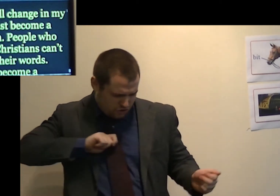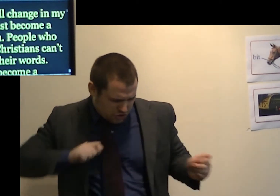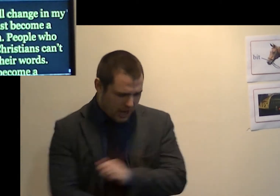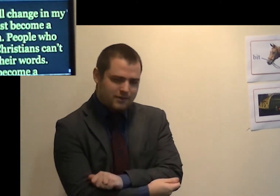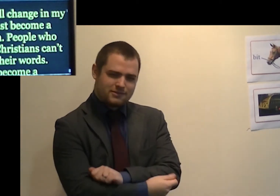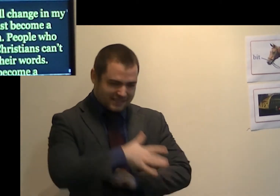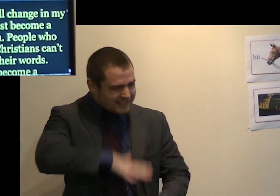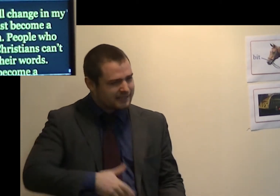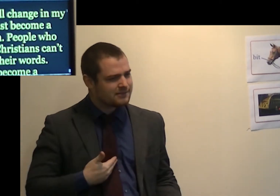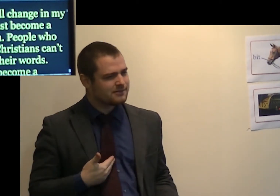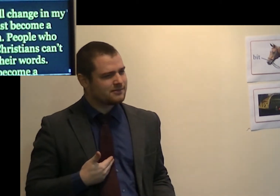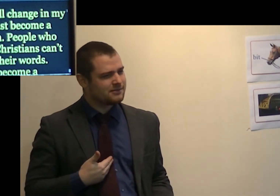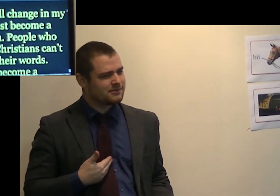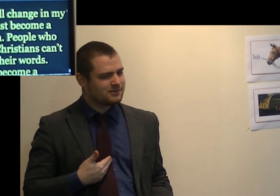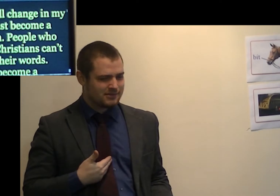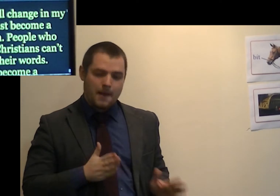I must become a Christian.